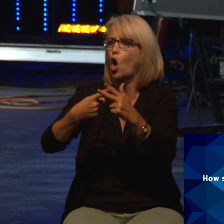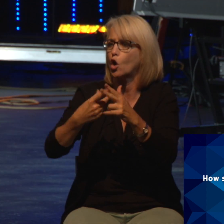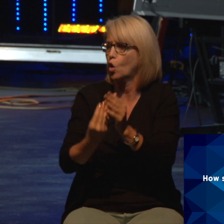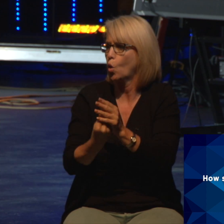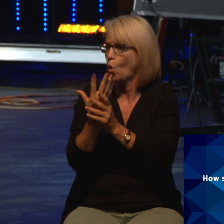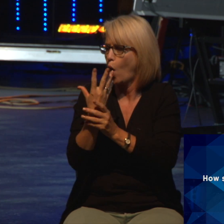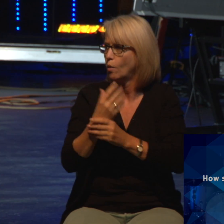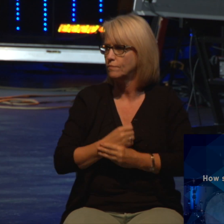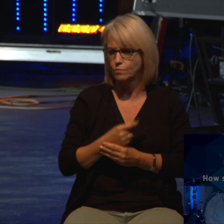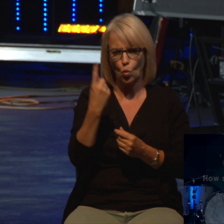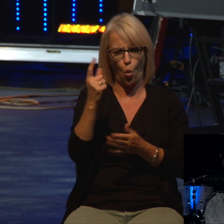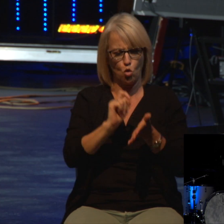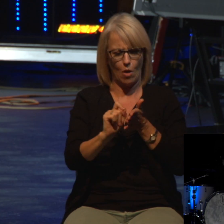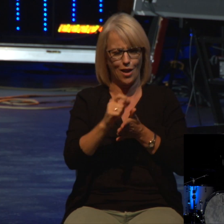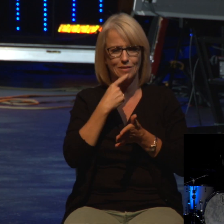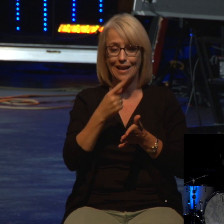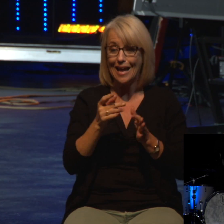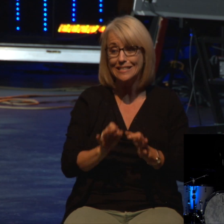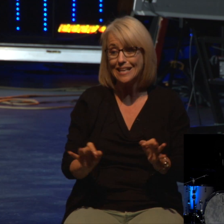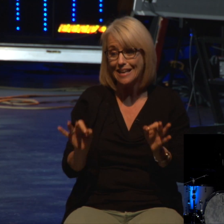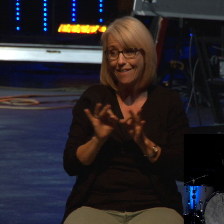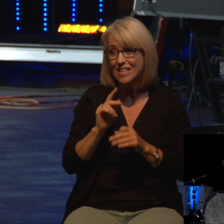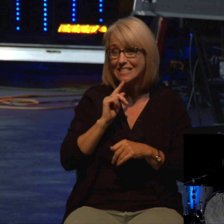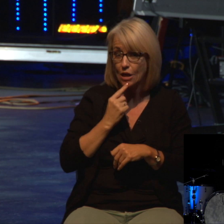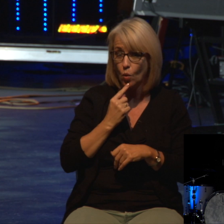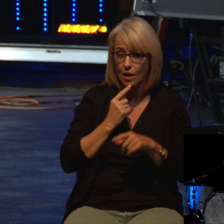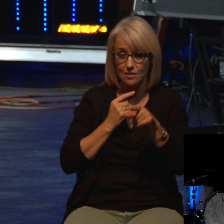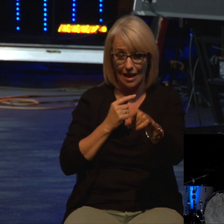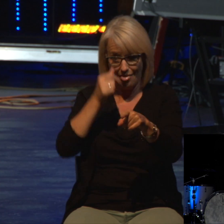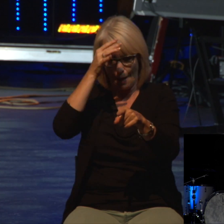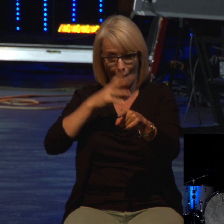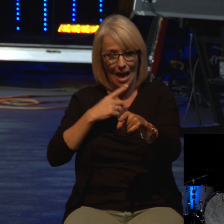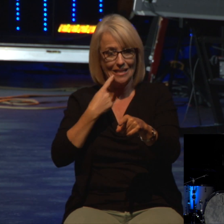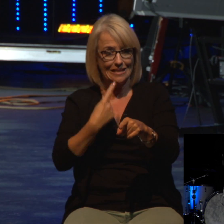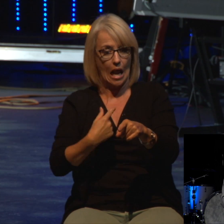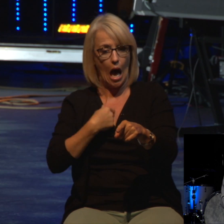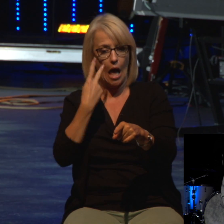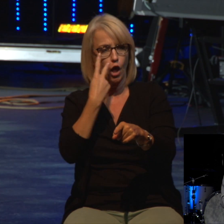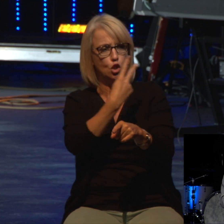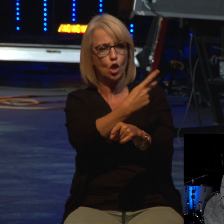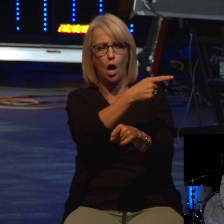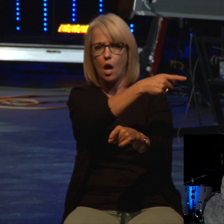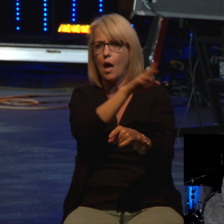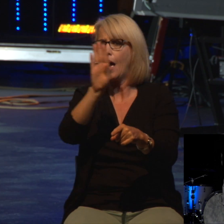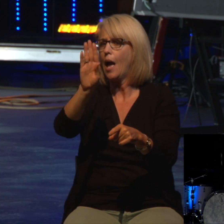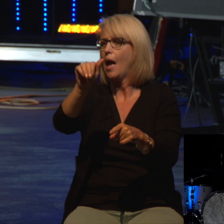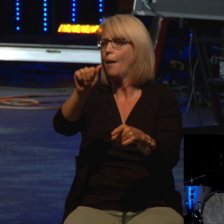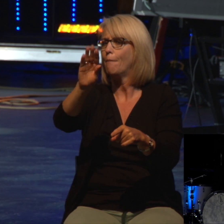that Achan said, I saw a Babylonian robe. He said, that tells us something